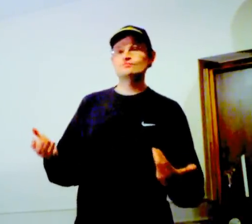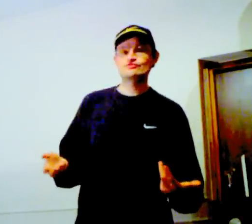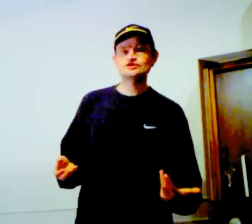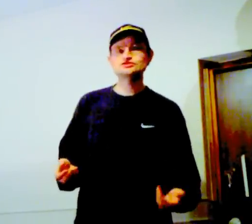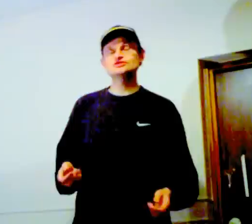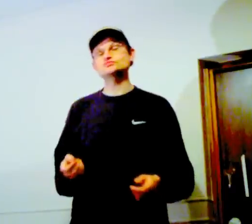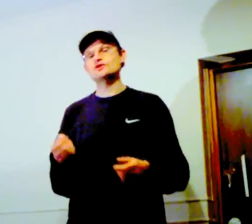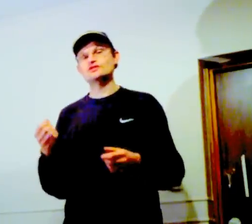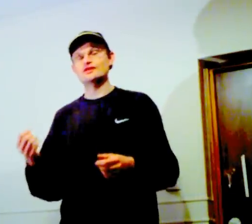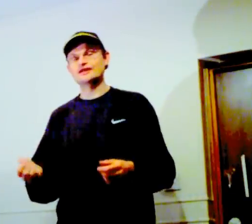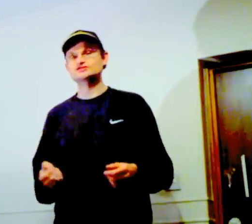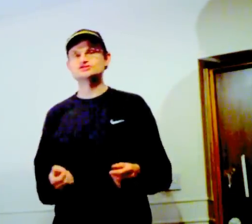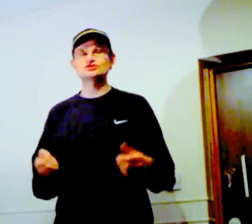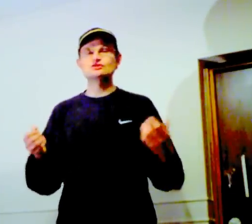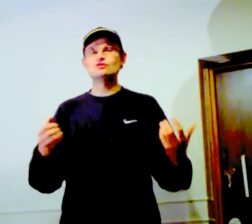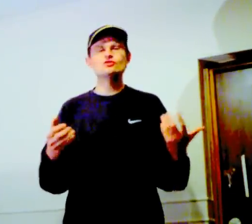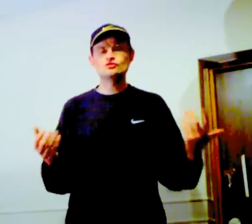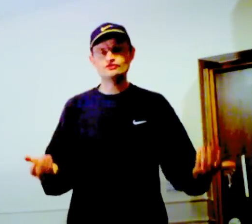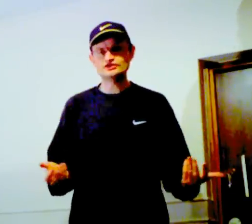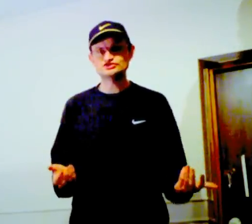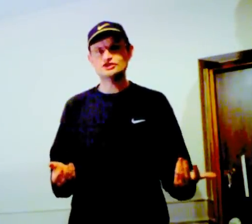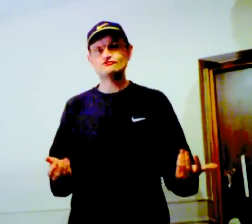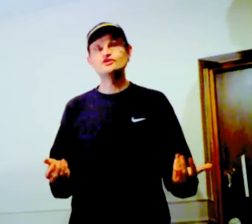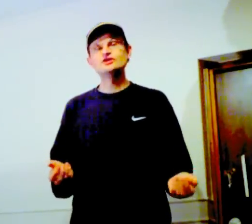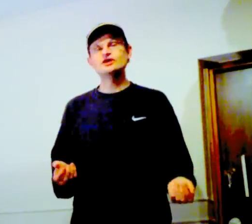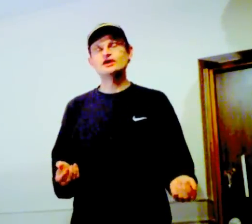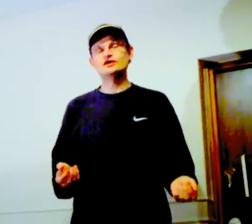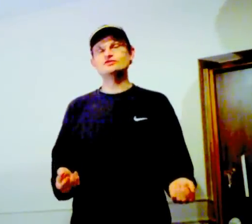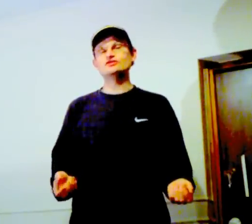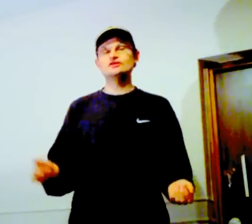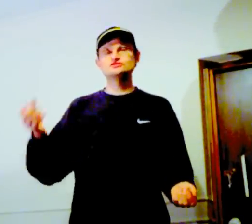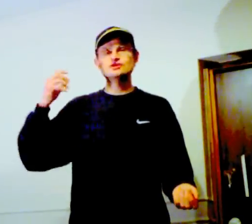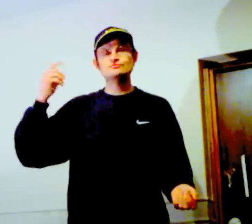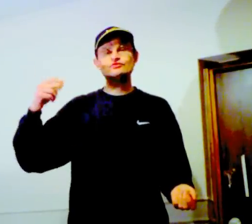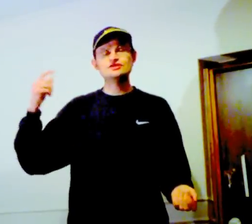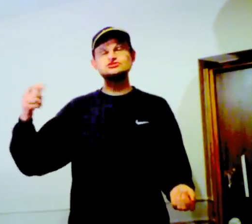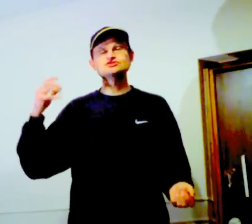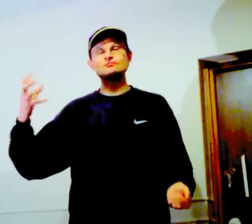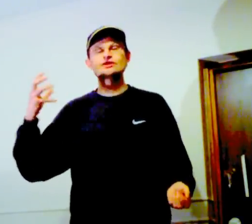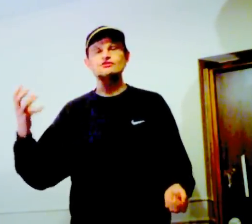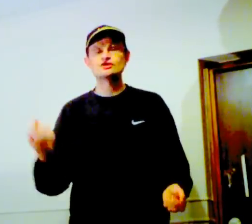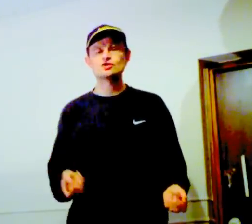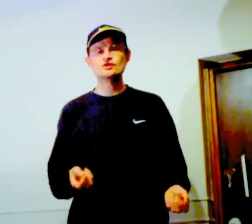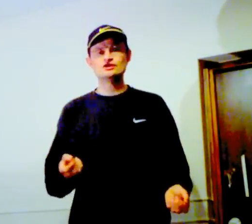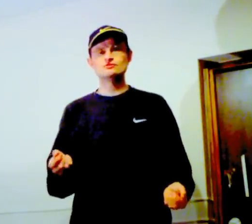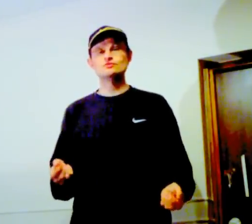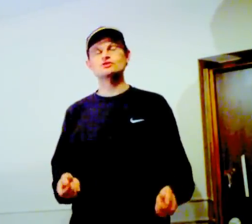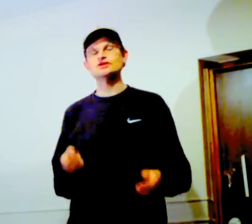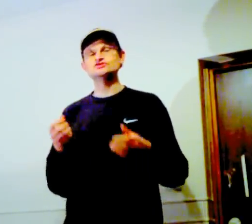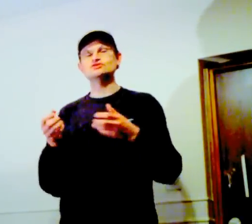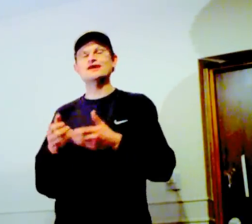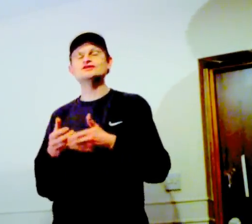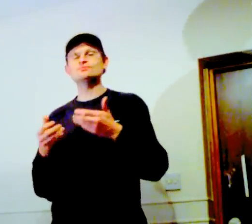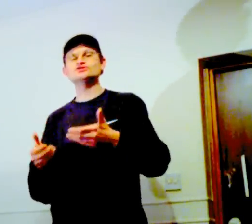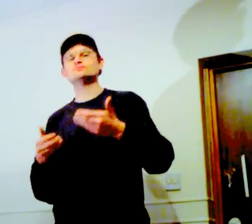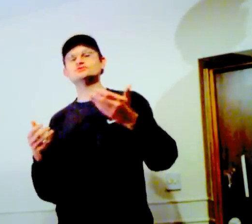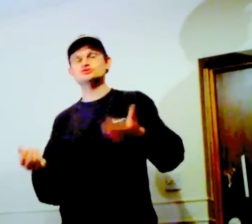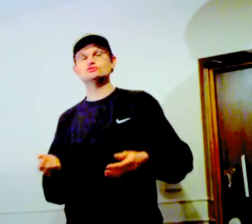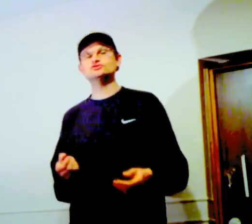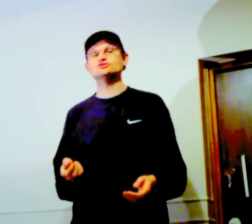pressures, where the latches are and all that stuff. And you can then try and put that into some kind of like coherent model as to a possible solution.